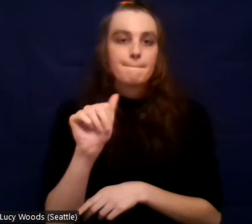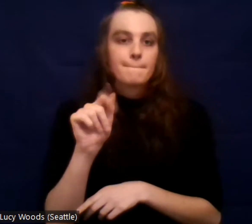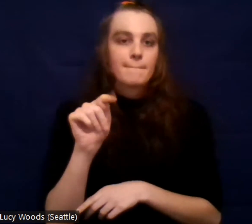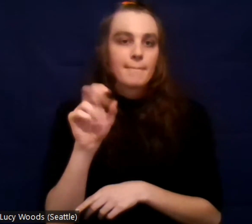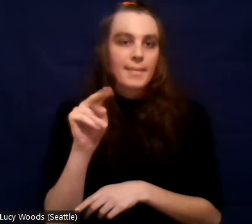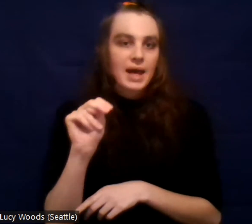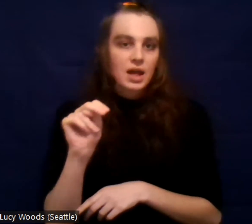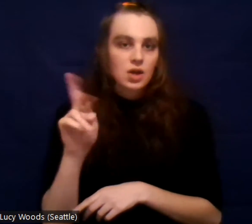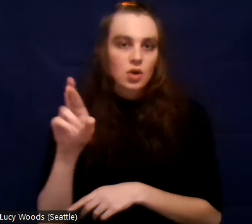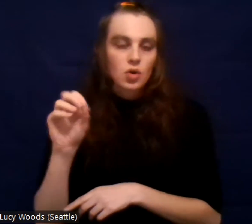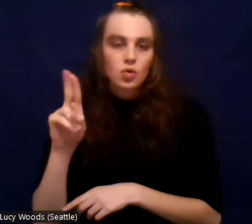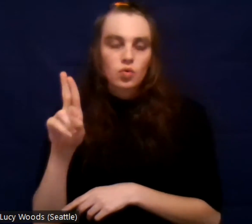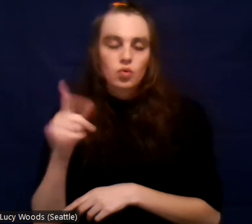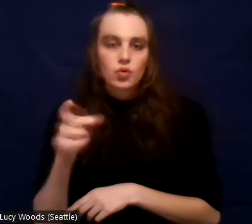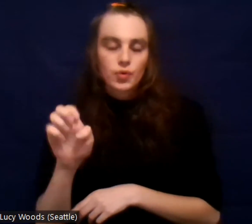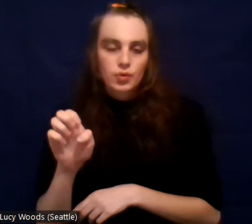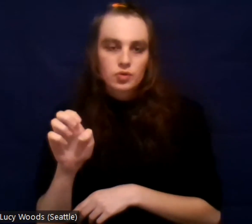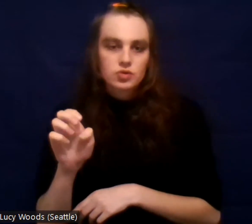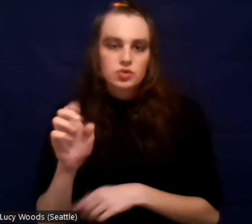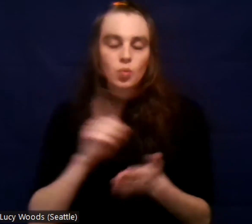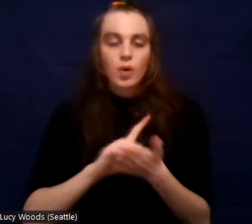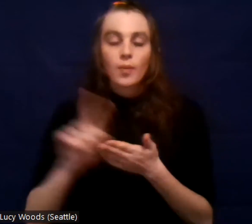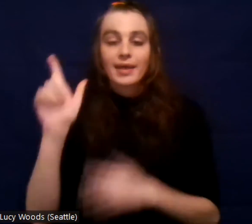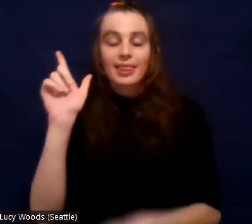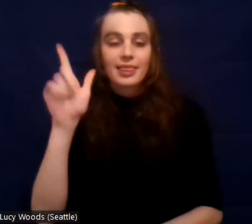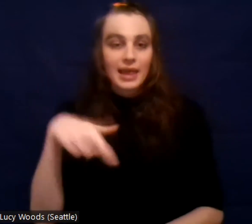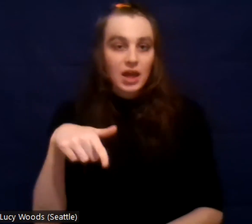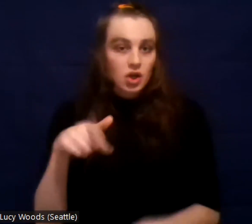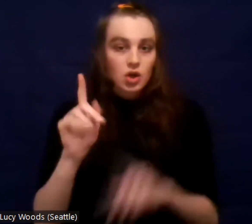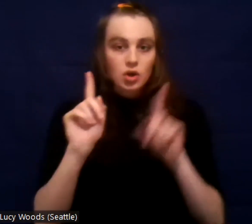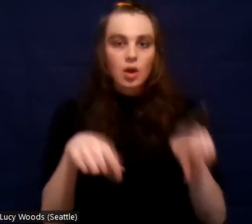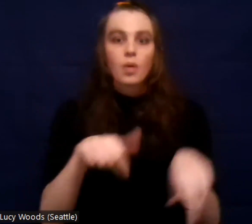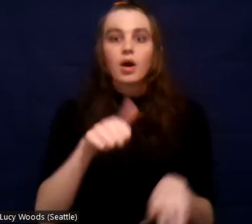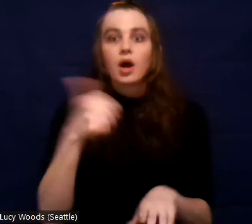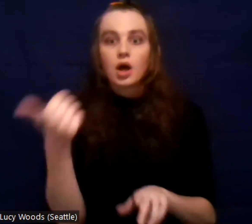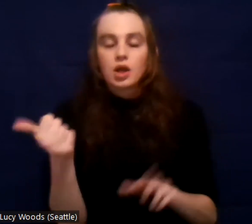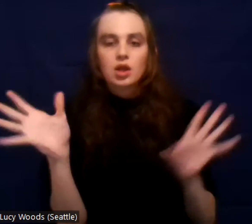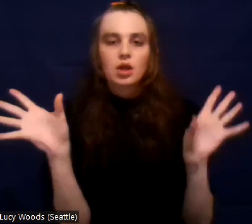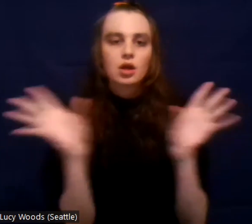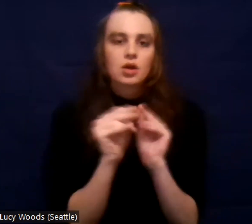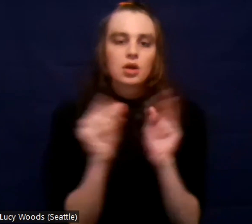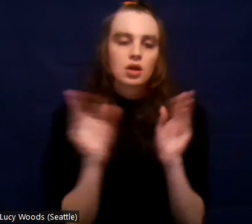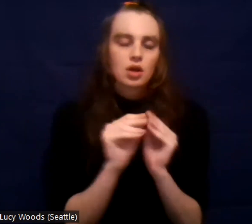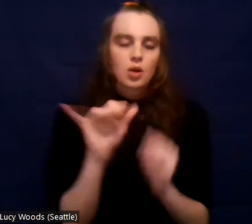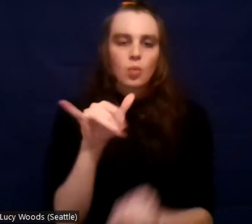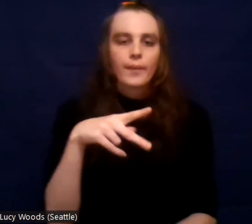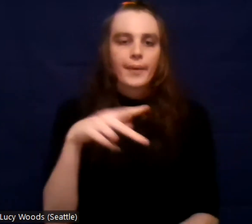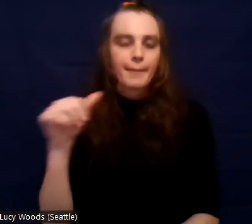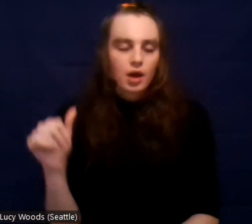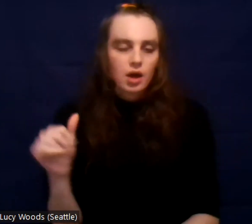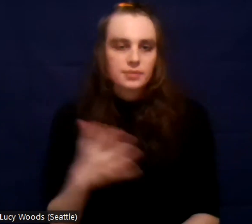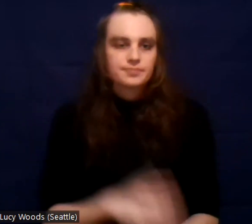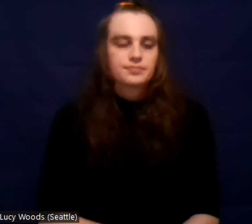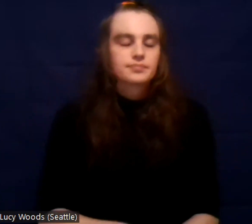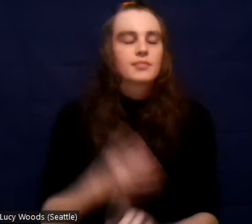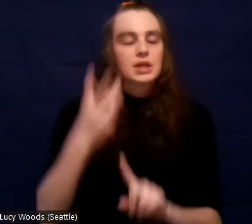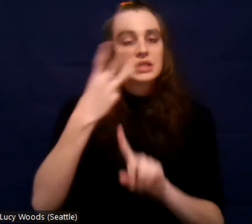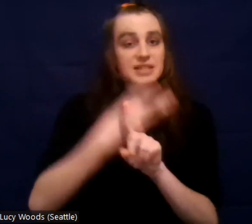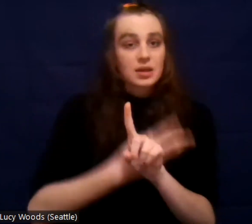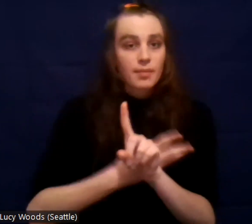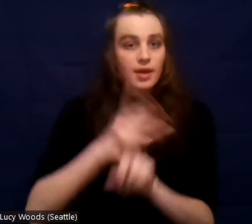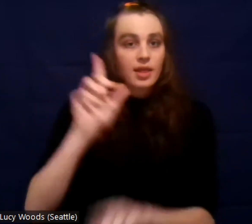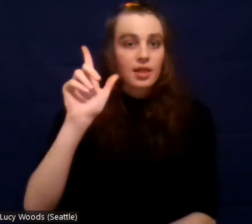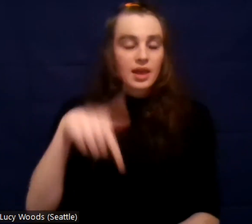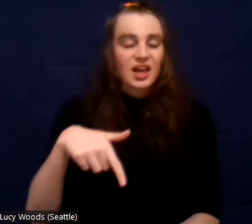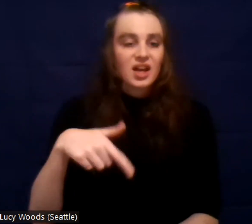Paul together. It was shortly after that. Um, and then maybe six months later, I remember Tyler